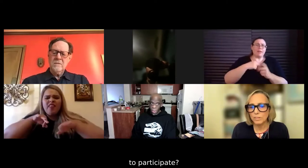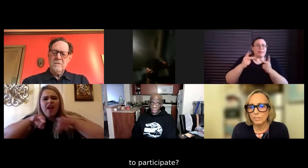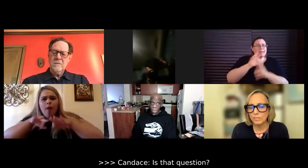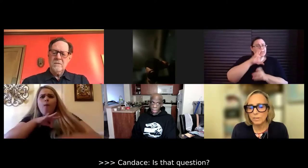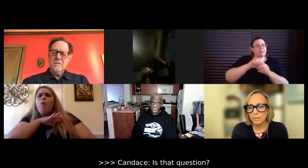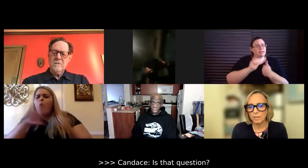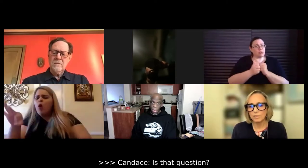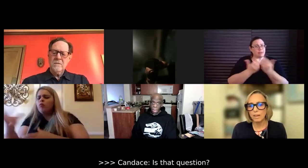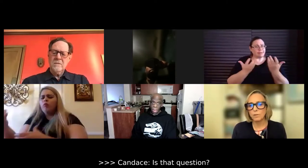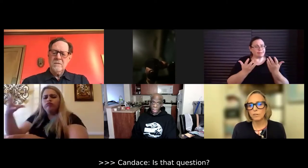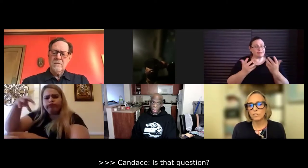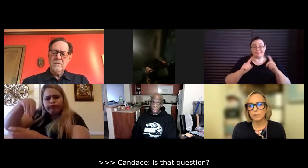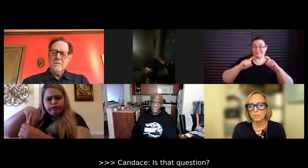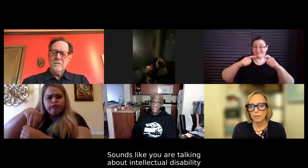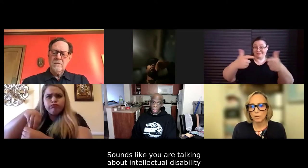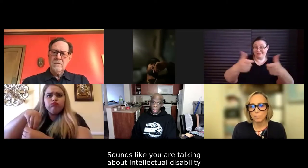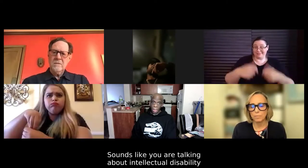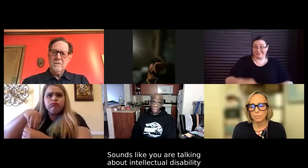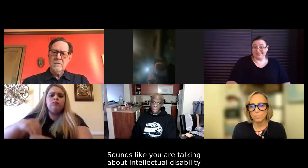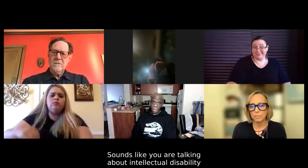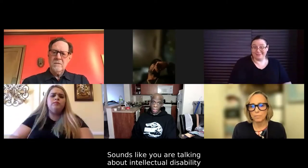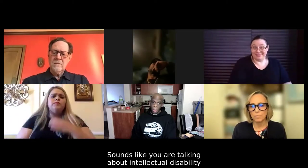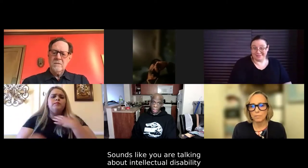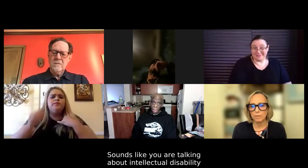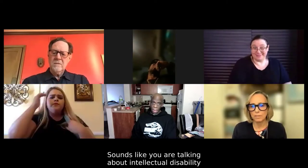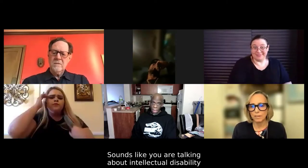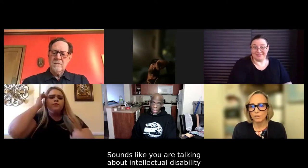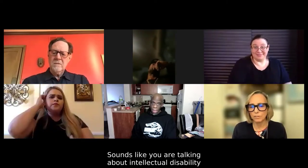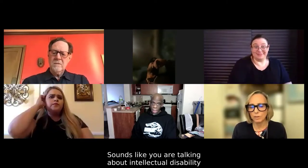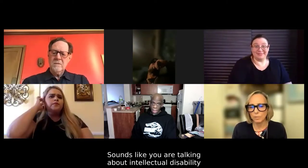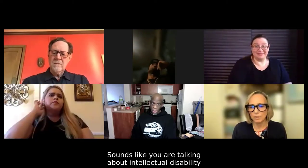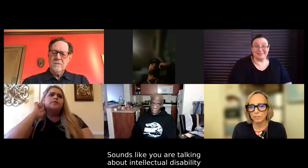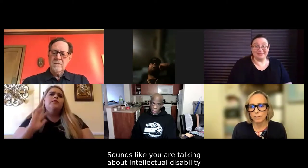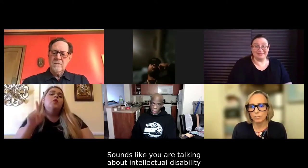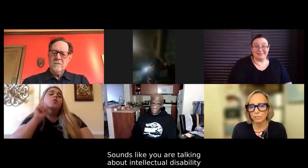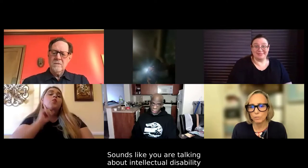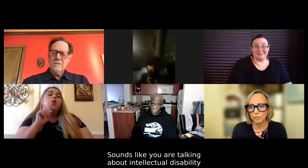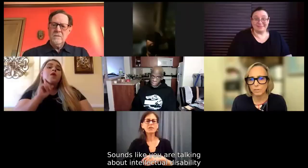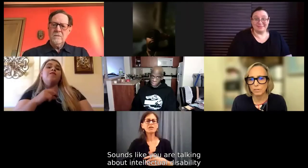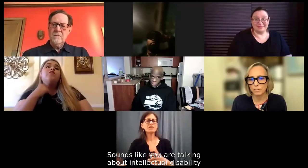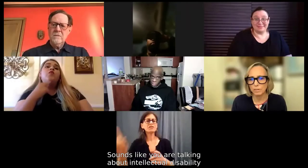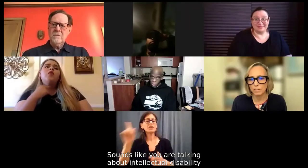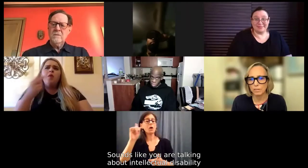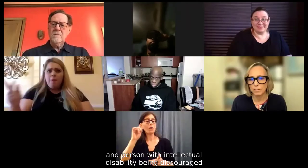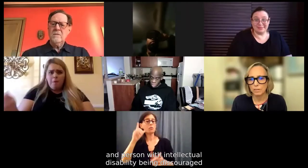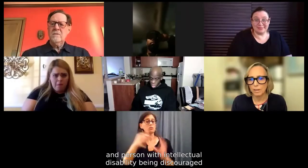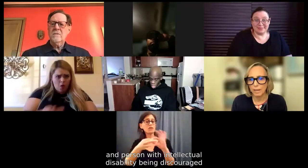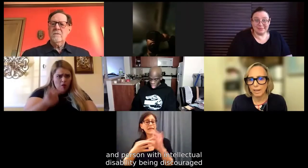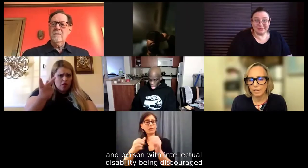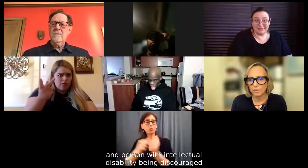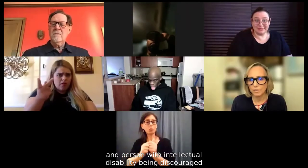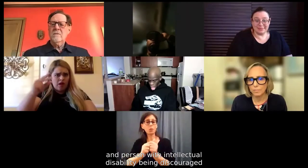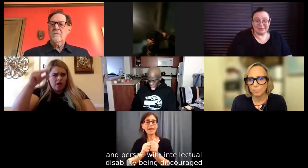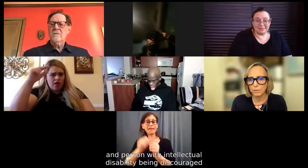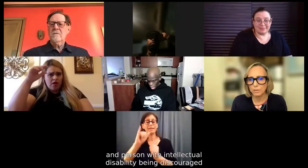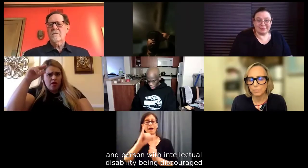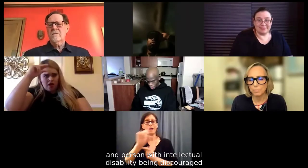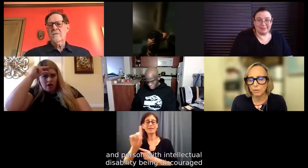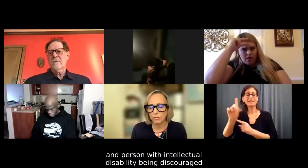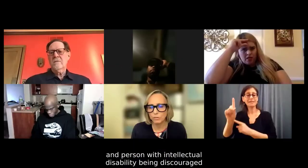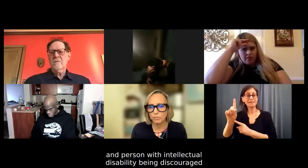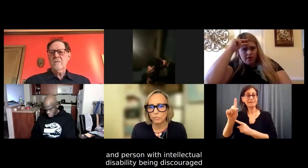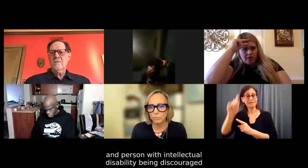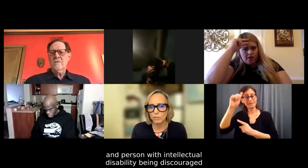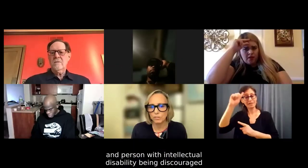Well, is this a, is that question, um, because it sounds like you're talking about intellectual disabilities and, and being